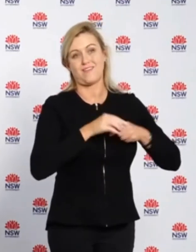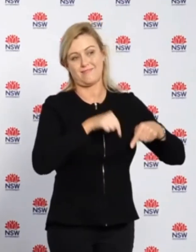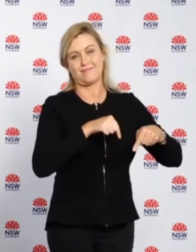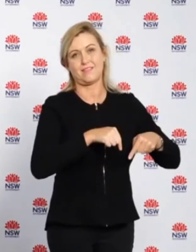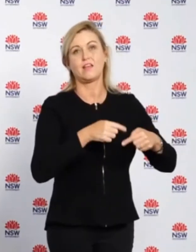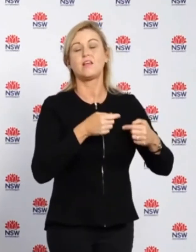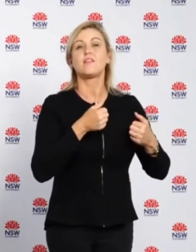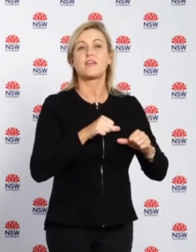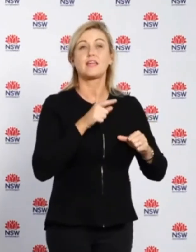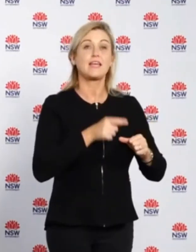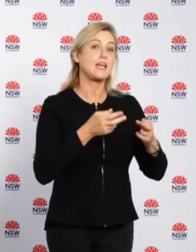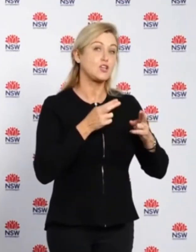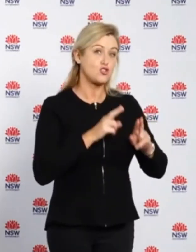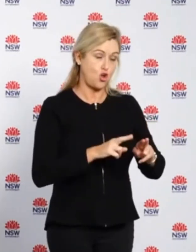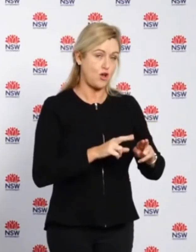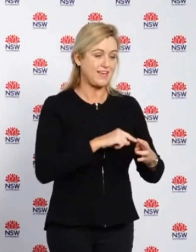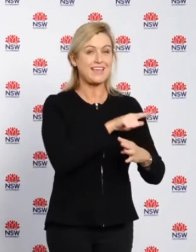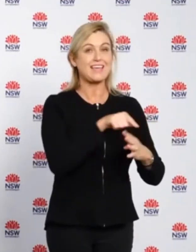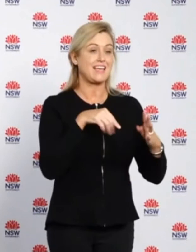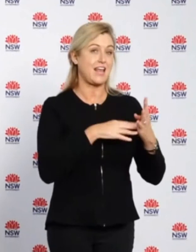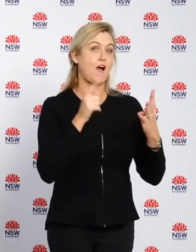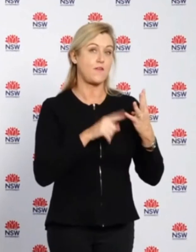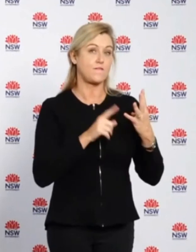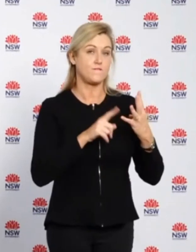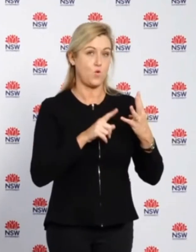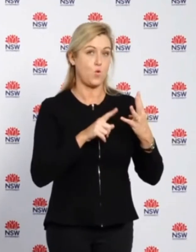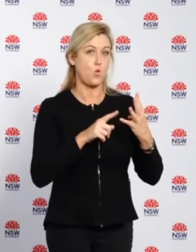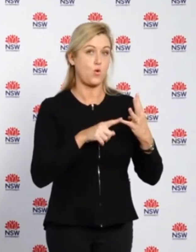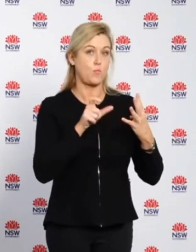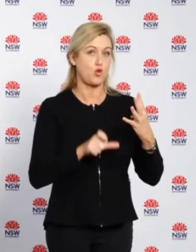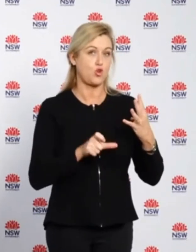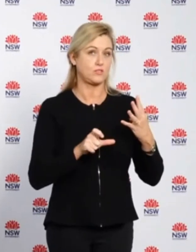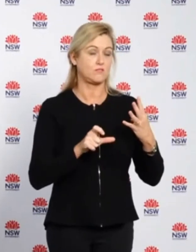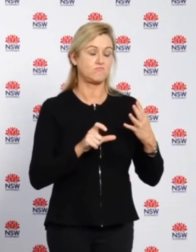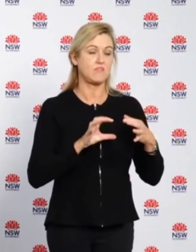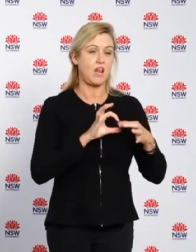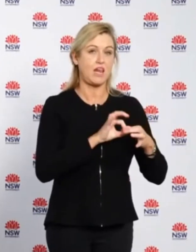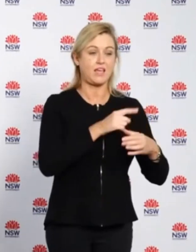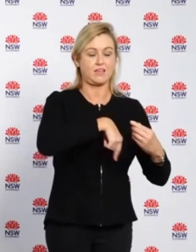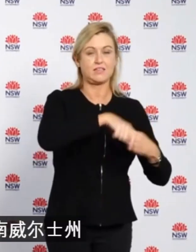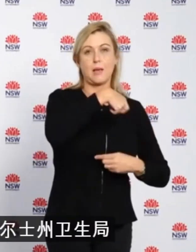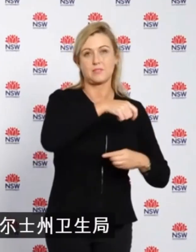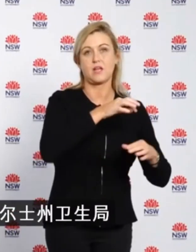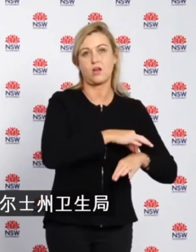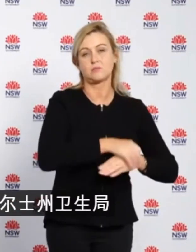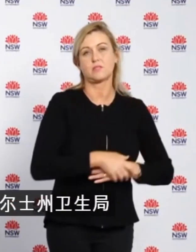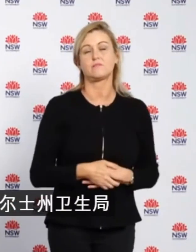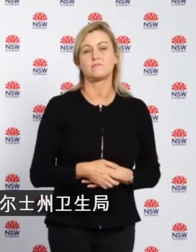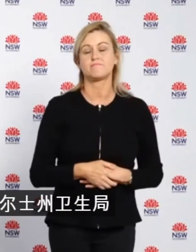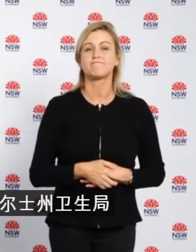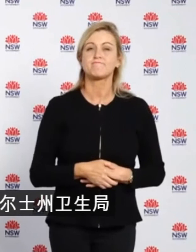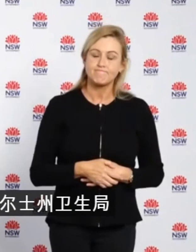gentleman's death is the fourth death linked to that outbreak. On behalf of NSW Health, I extend